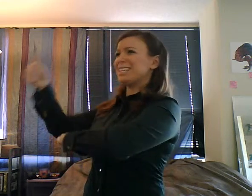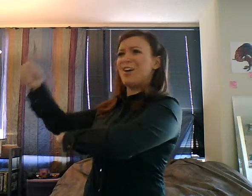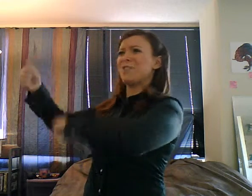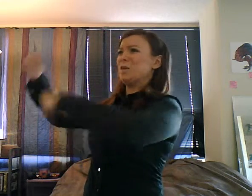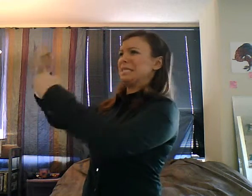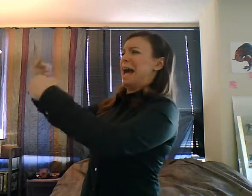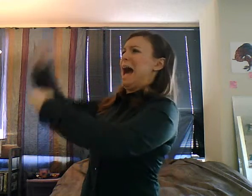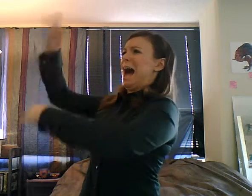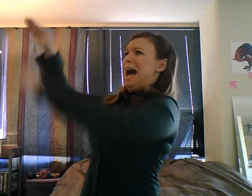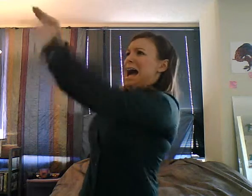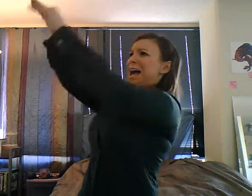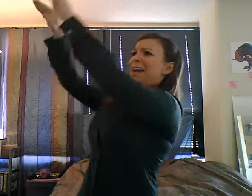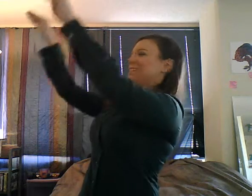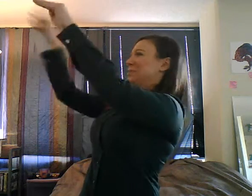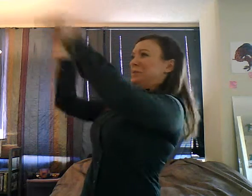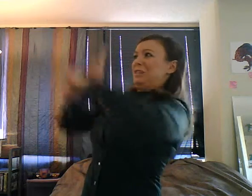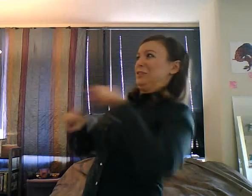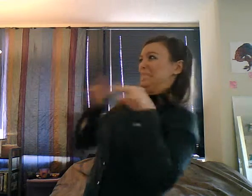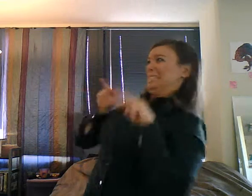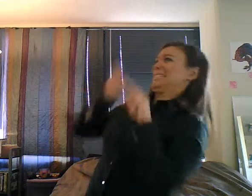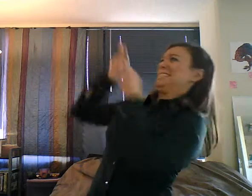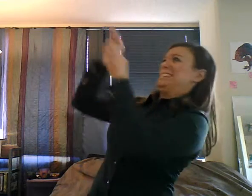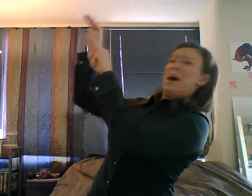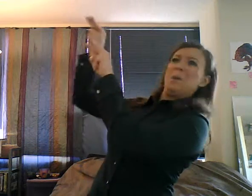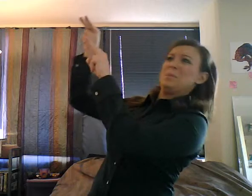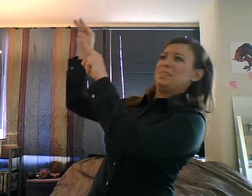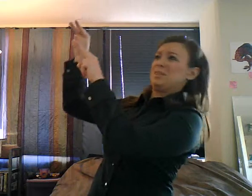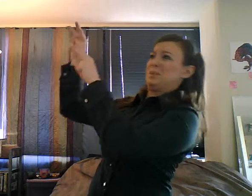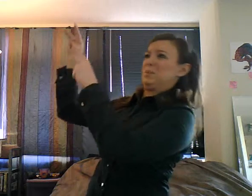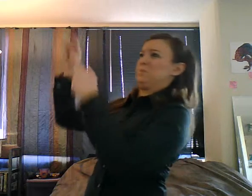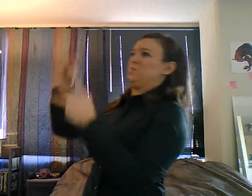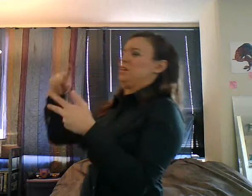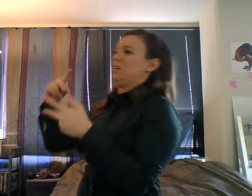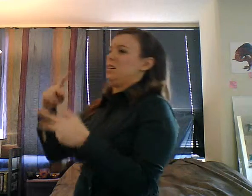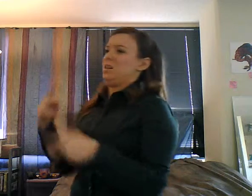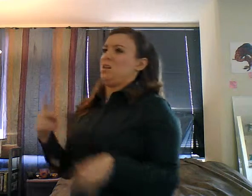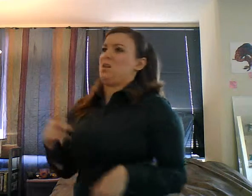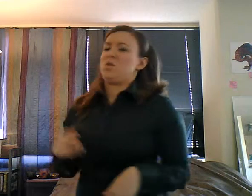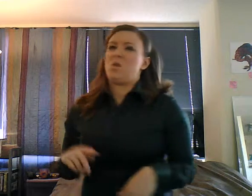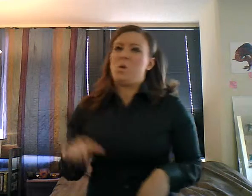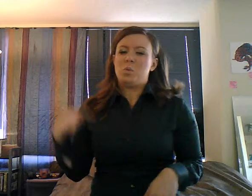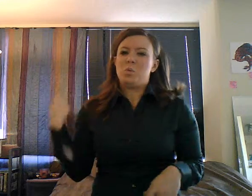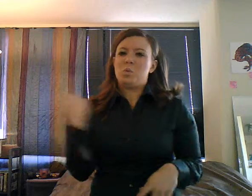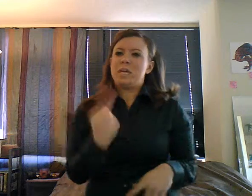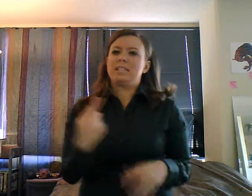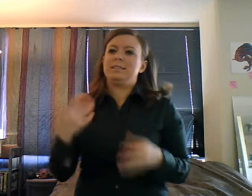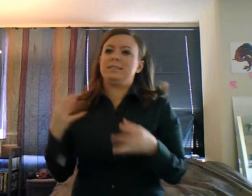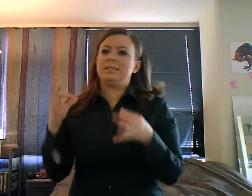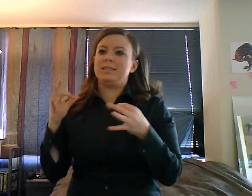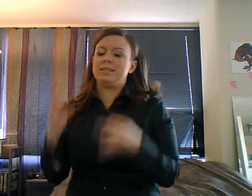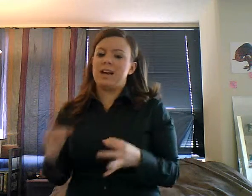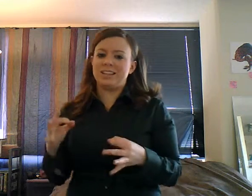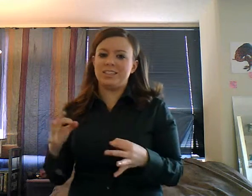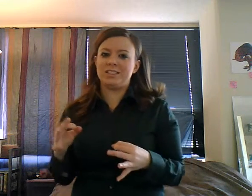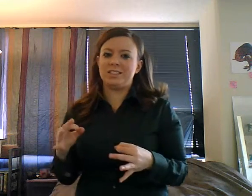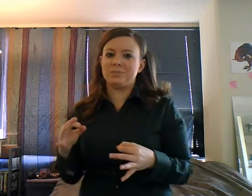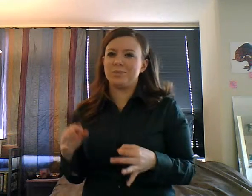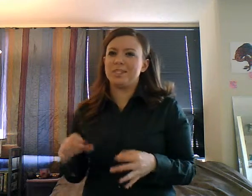Finally, I just decided that we would go because I wanted to see museums and it be really our only opportunity. So we went